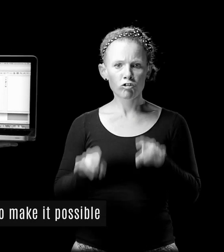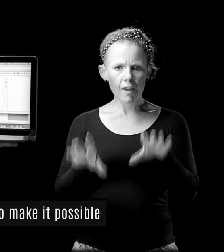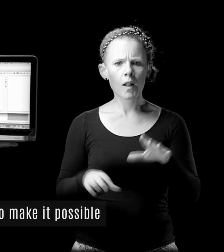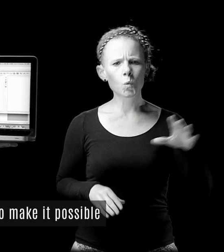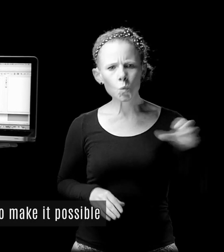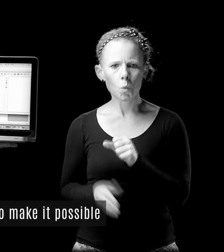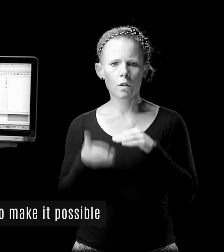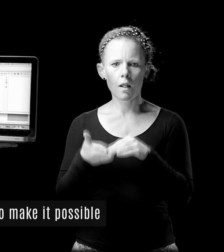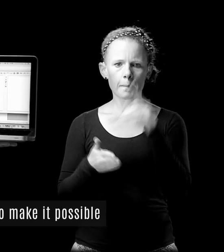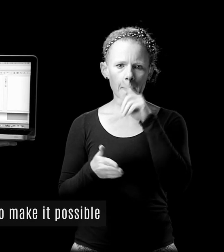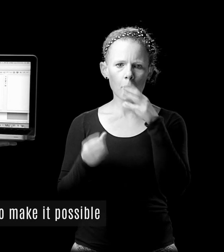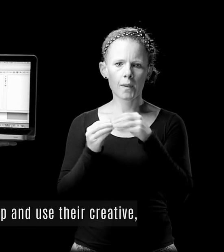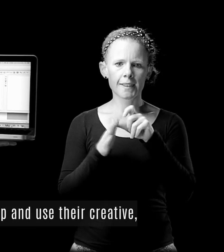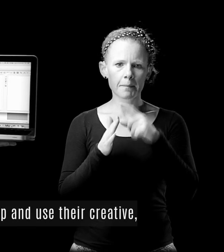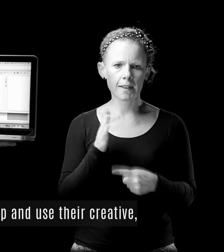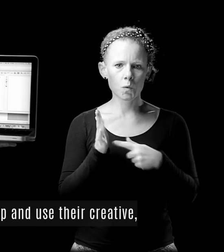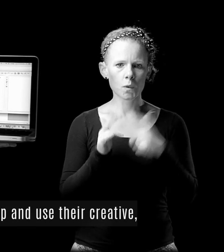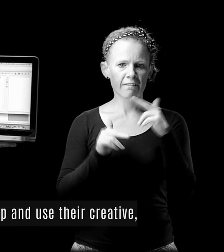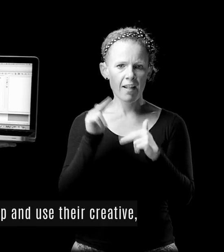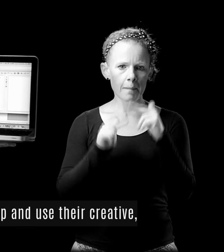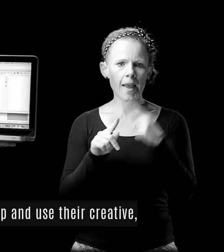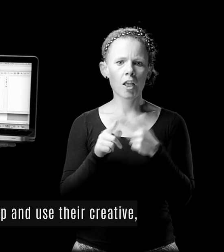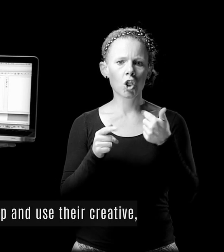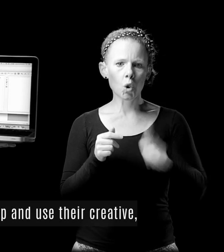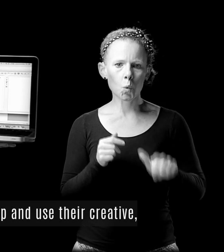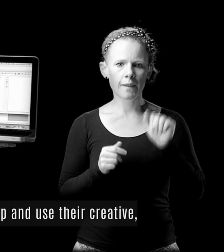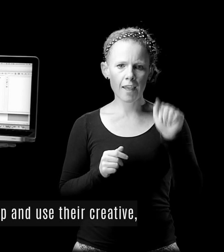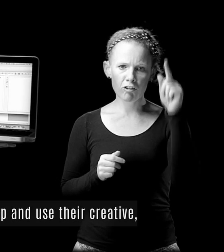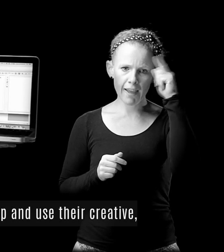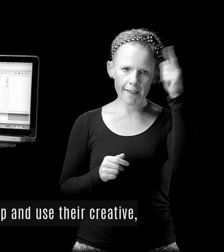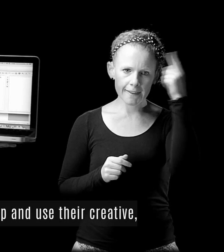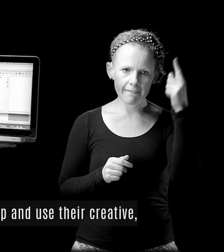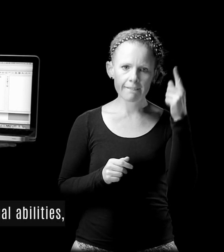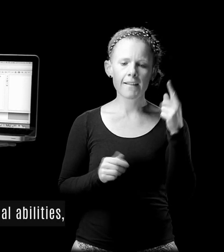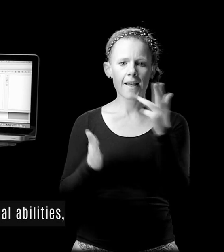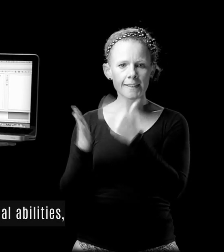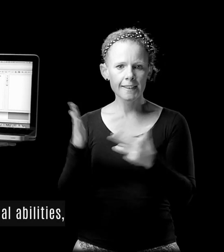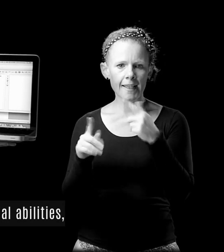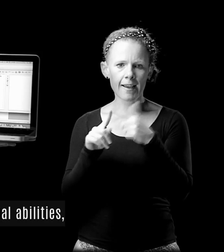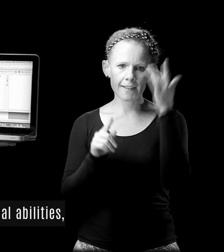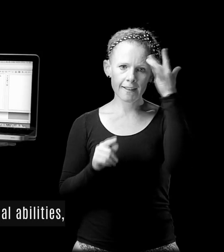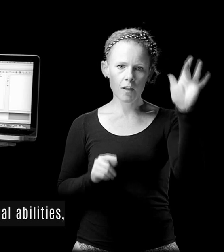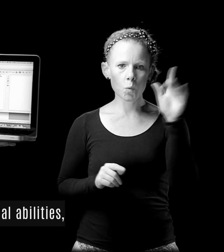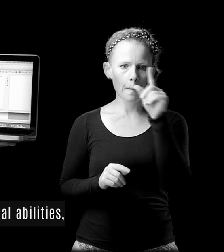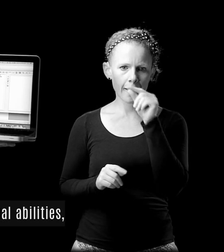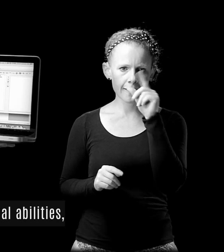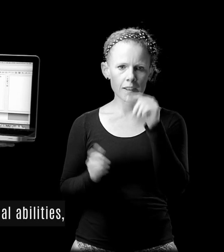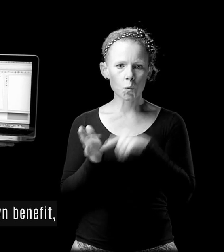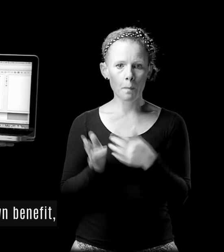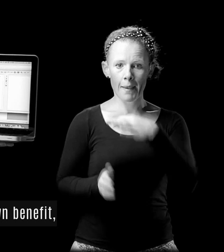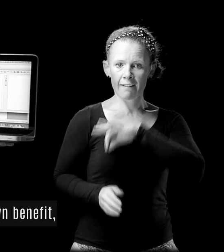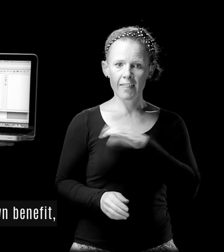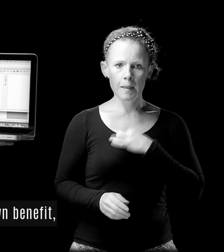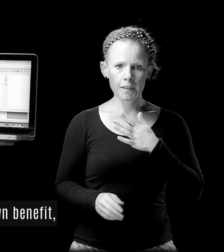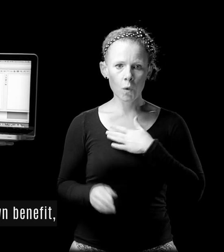Countries are to take steps to make it possible for people with disability to develop and use their creative, artistic and intellectual abilities,